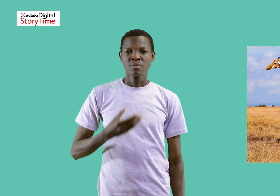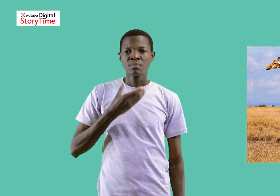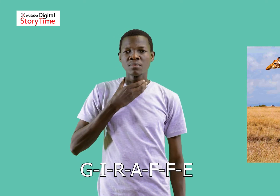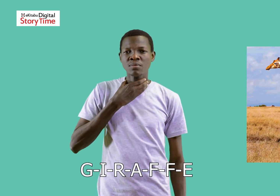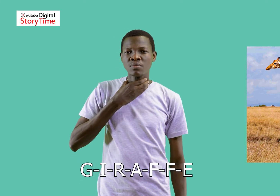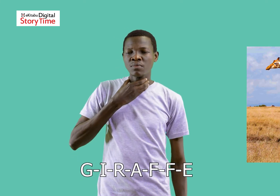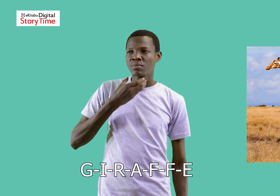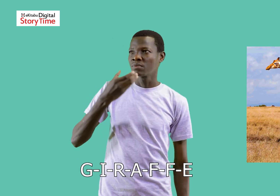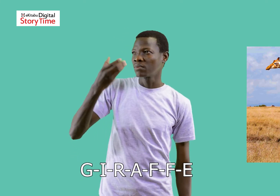Giraffe